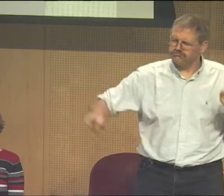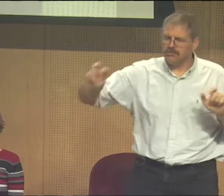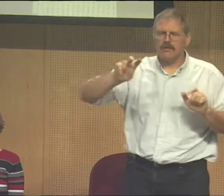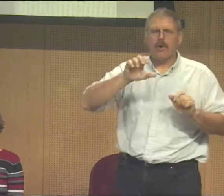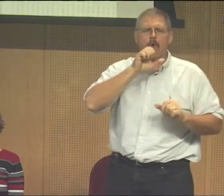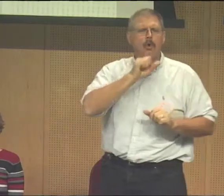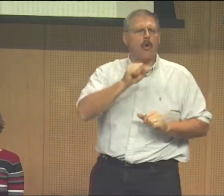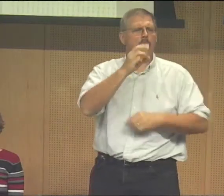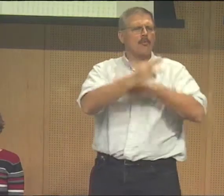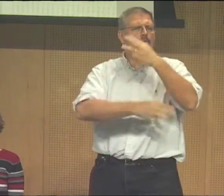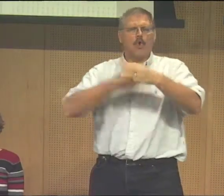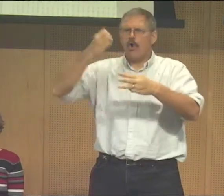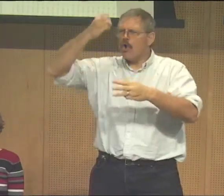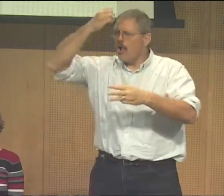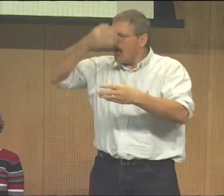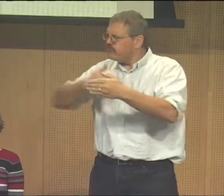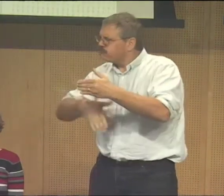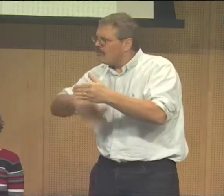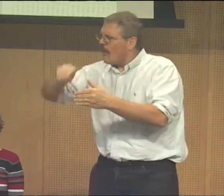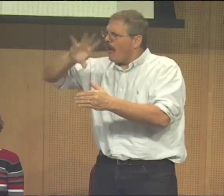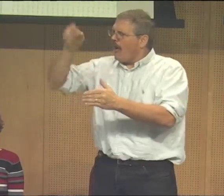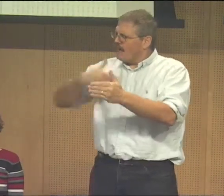whether the child is Deaf or hearing, the important thing is it's born healthy.